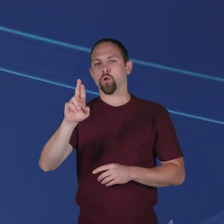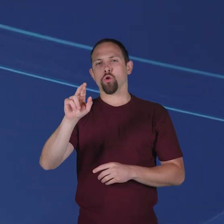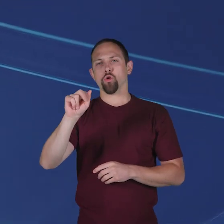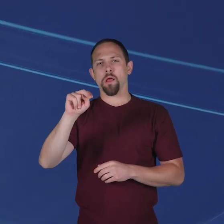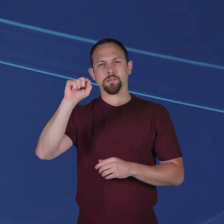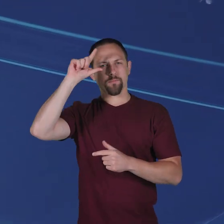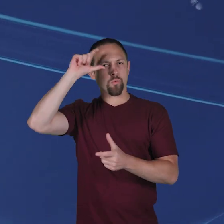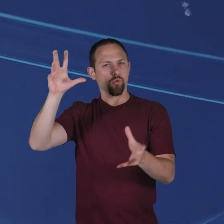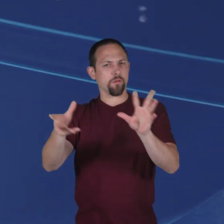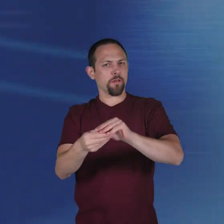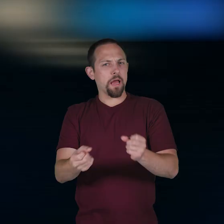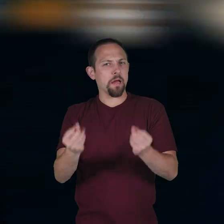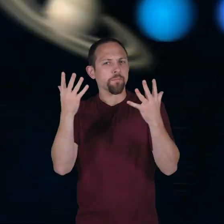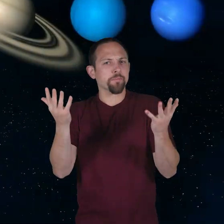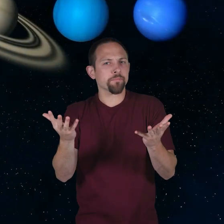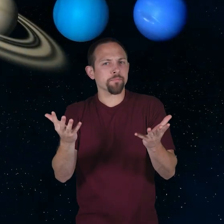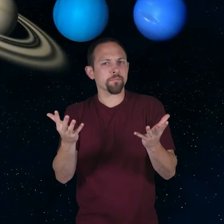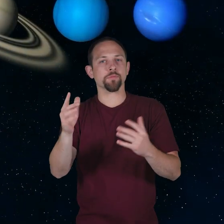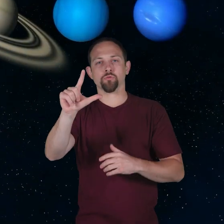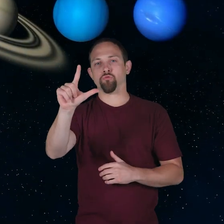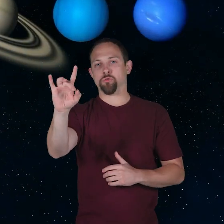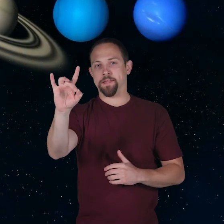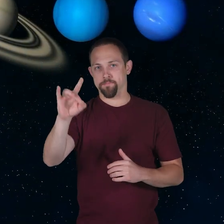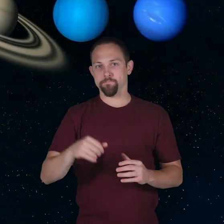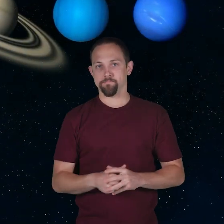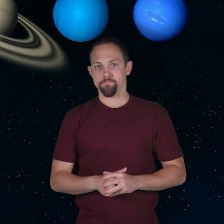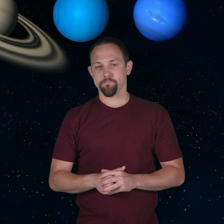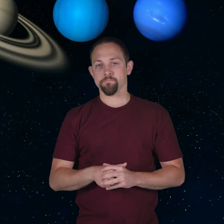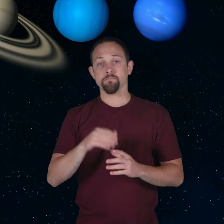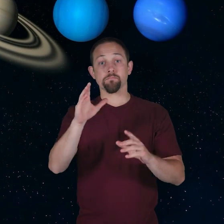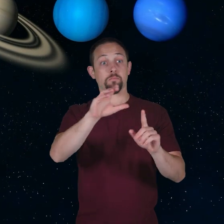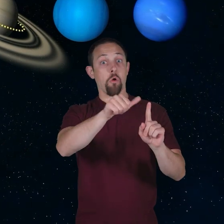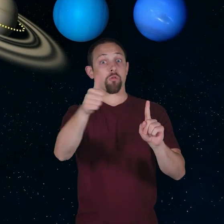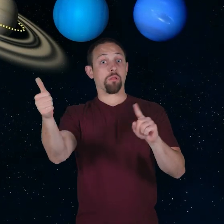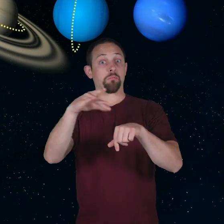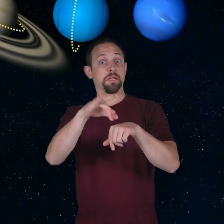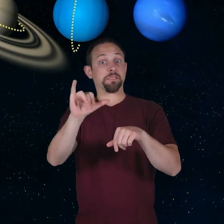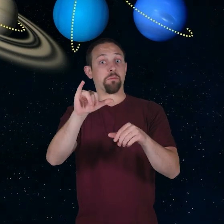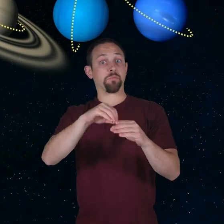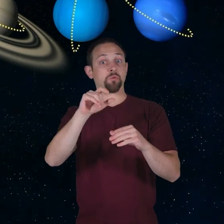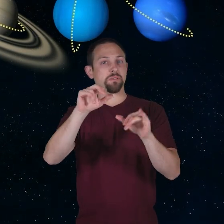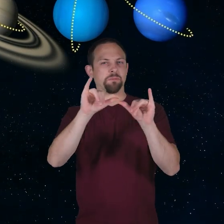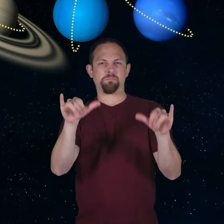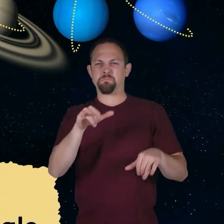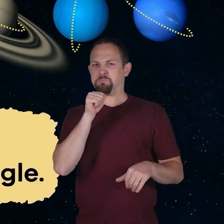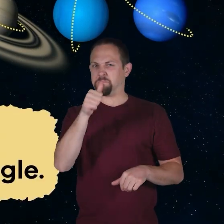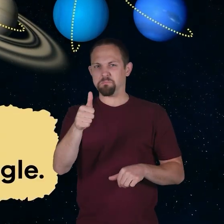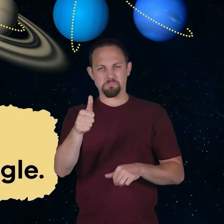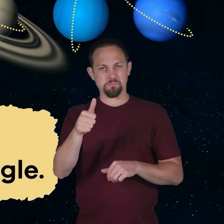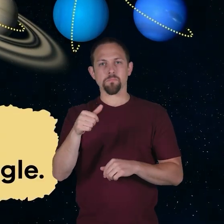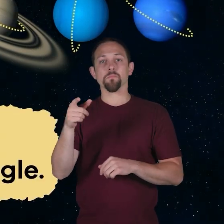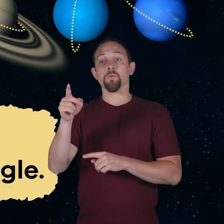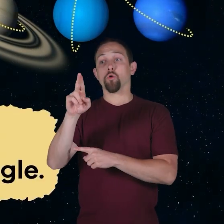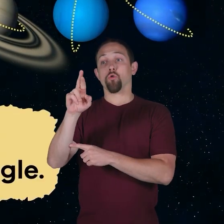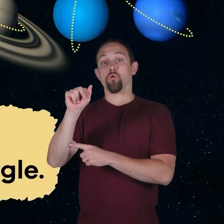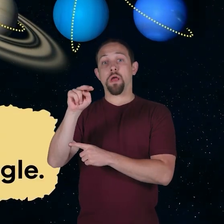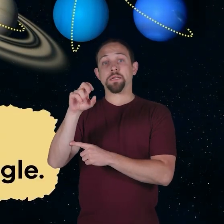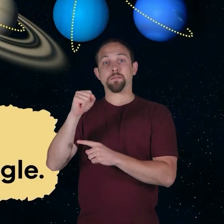28. Unlike the other planets in our solar system, which spin mostly upright, Uranus is tilted at almost a